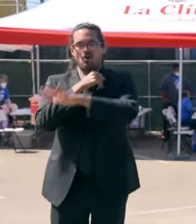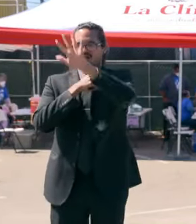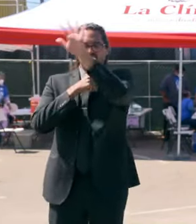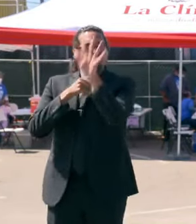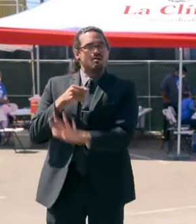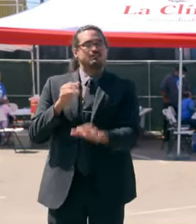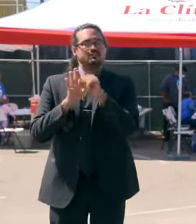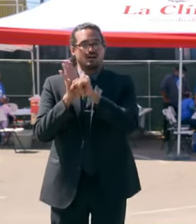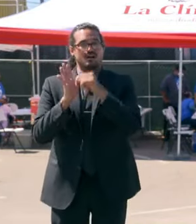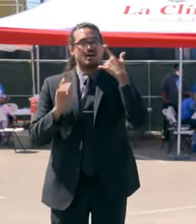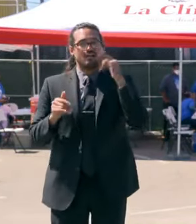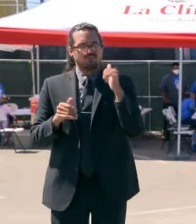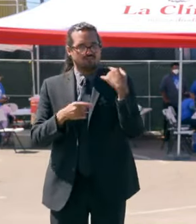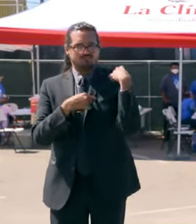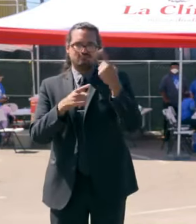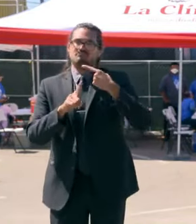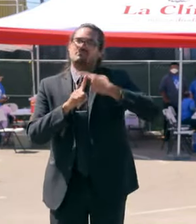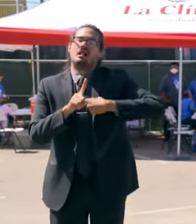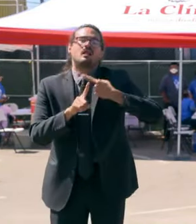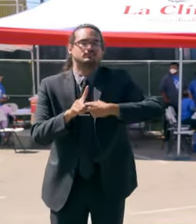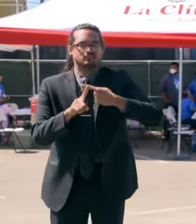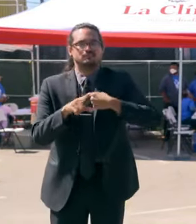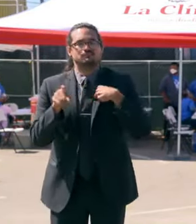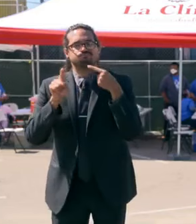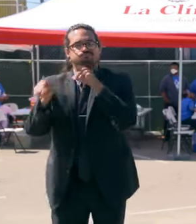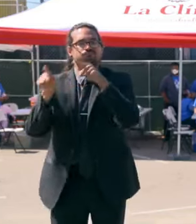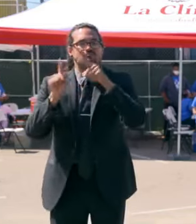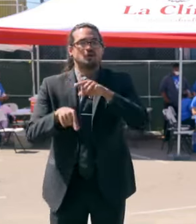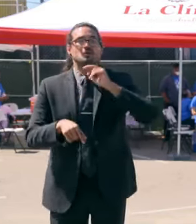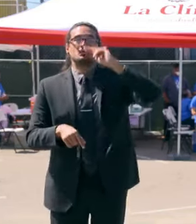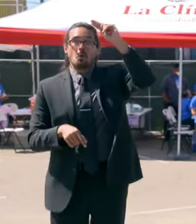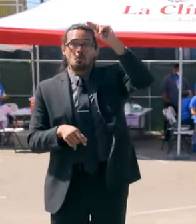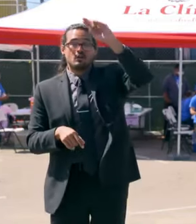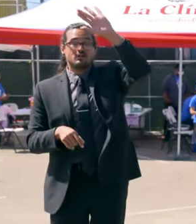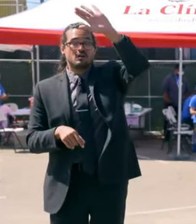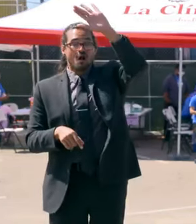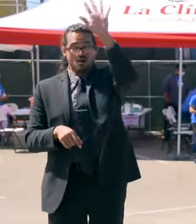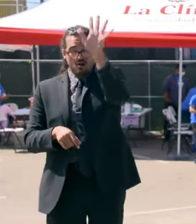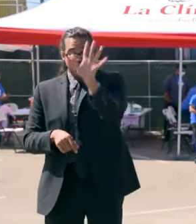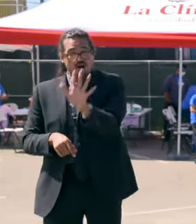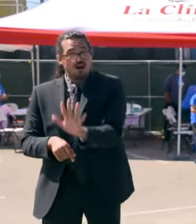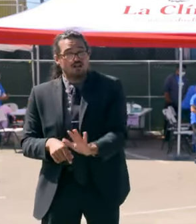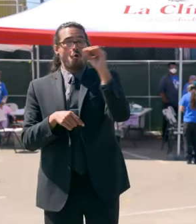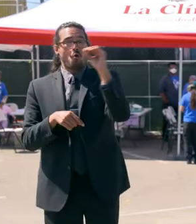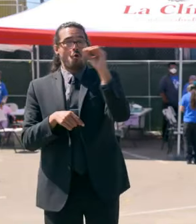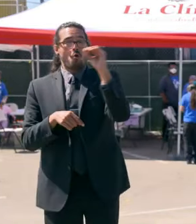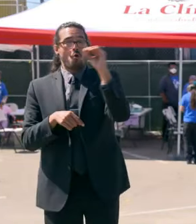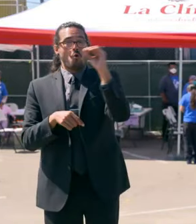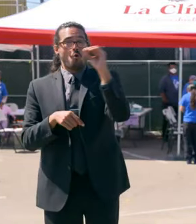Where we haven't been back on multiple occasions north to south. And northern California doesn't end here in the Bay Area.